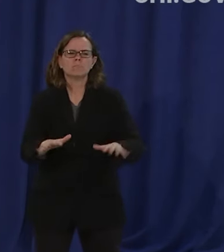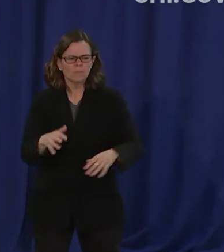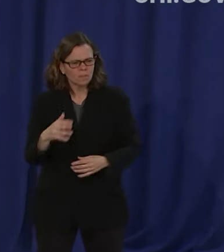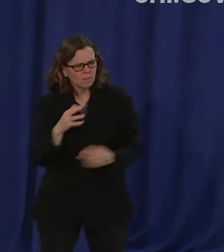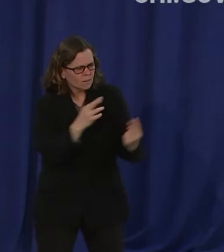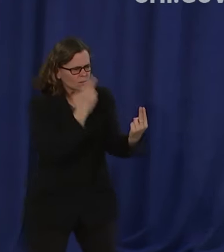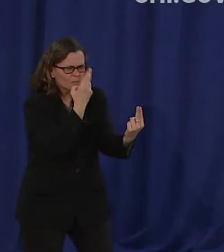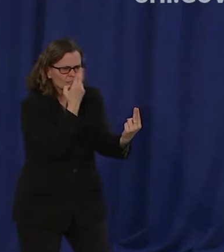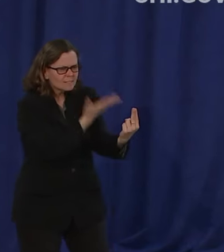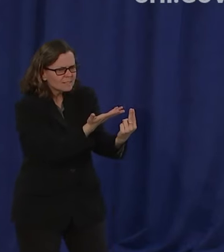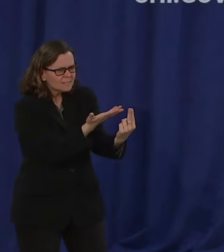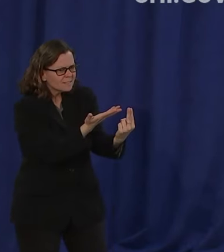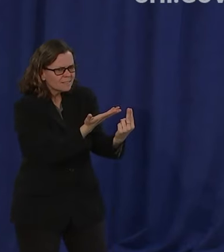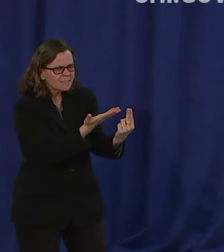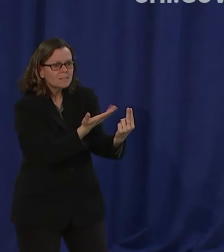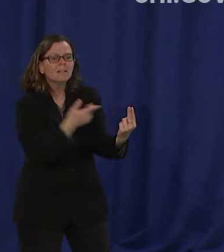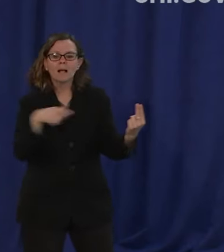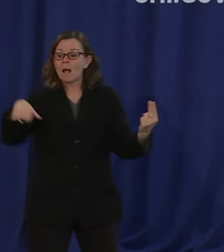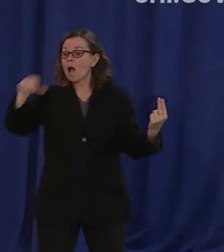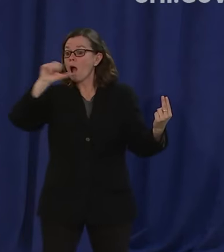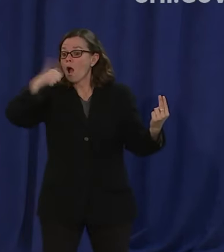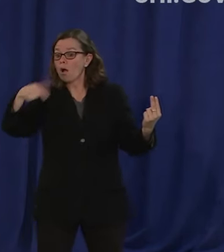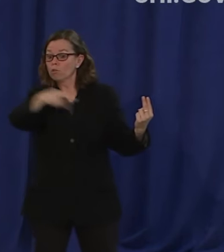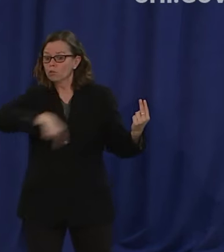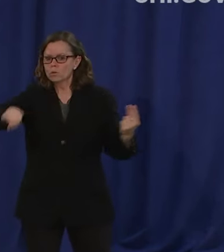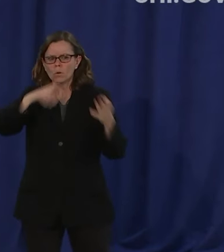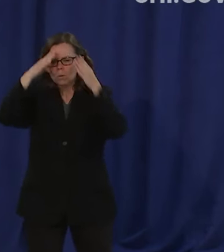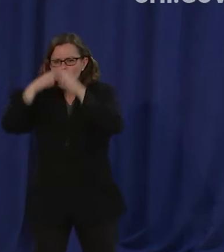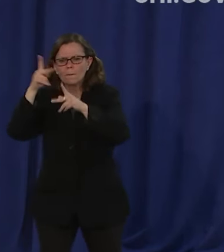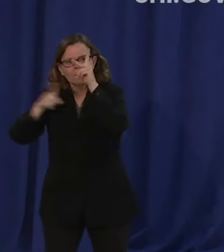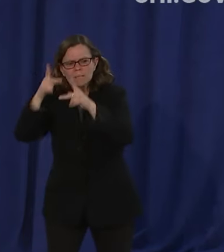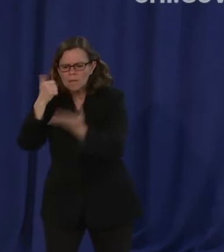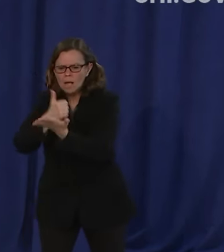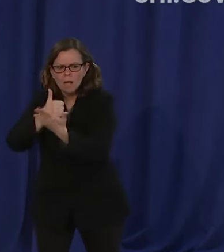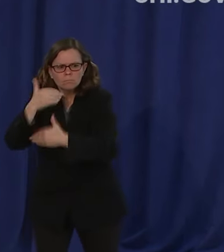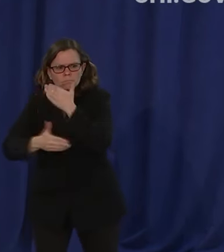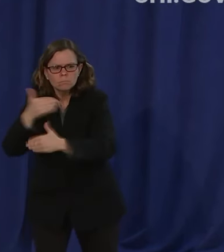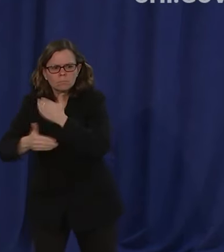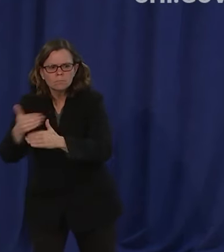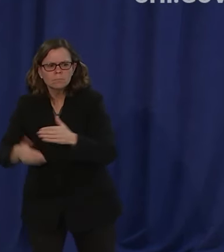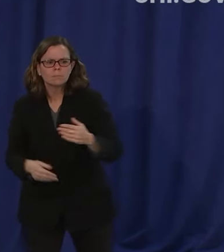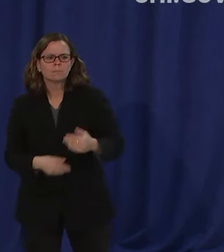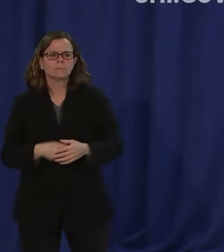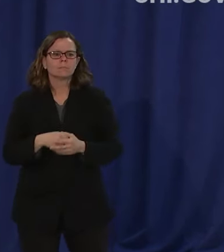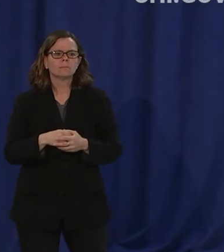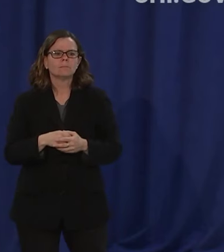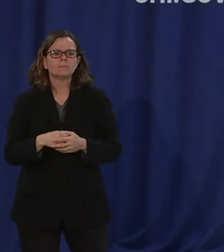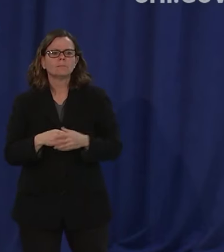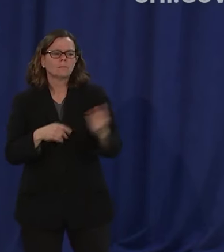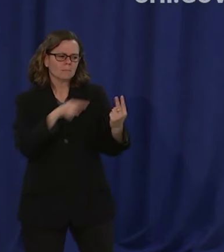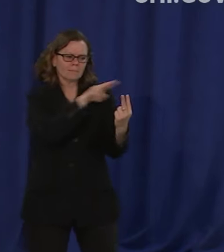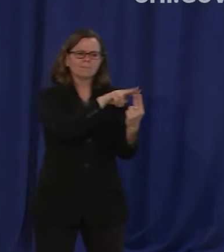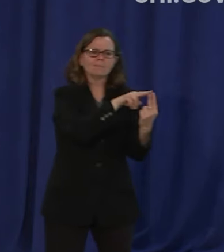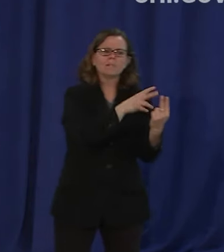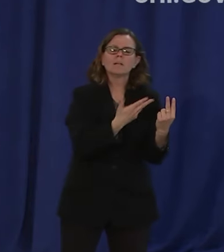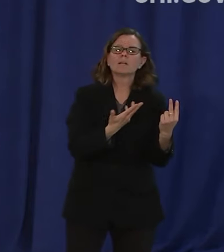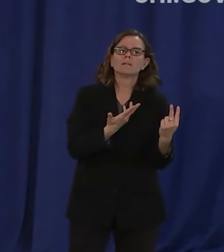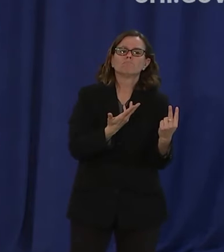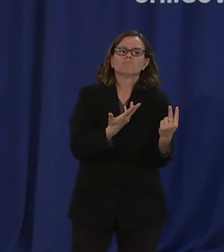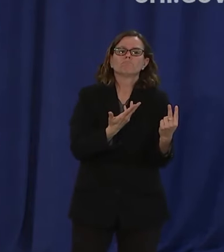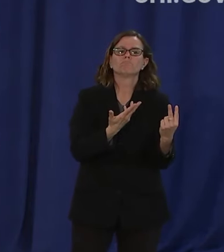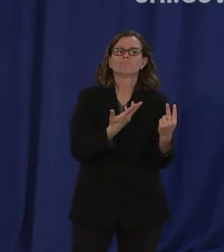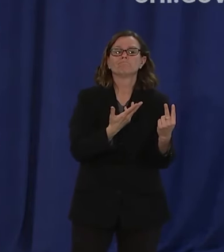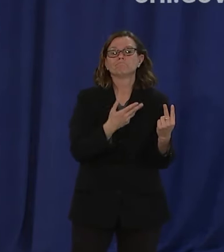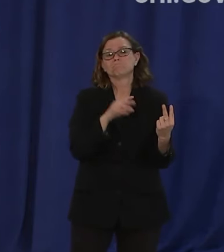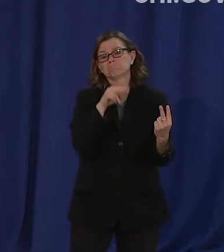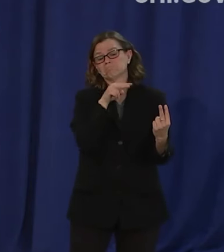move forward um in a way so that they can get back to attending to uh the work of the ward unfortunately because of the actions of